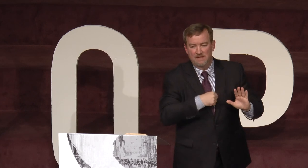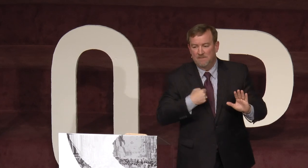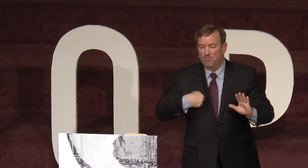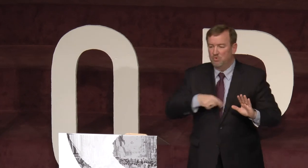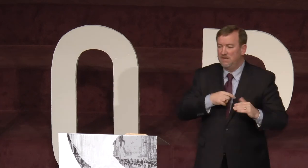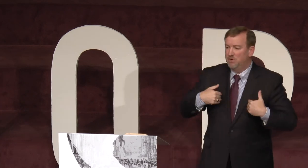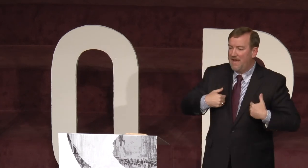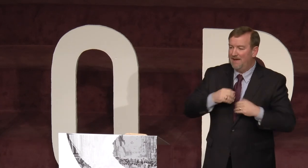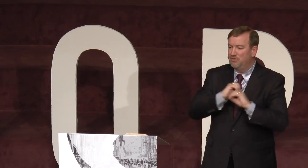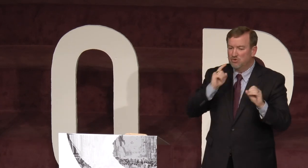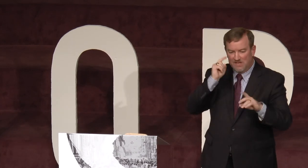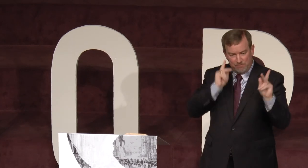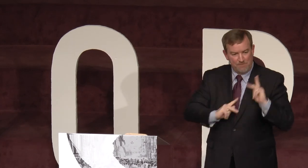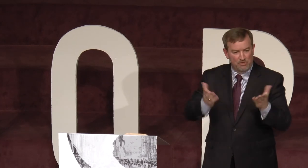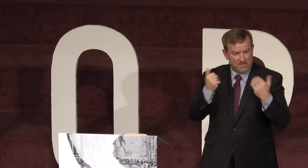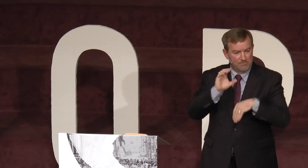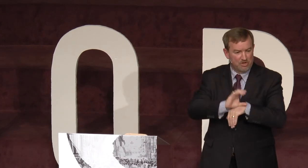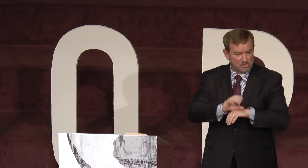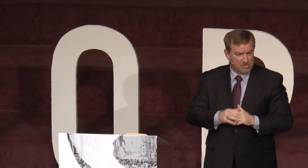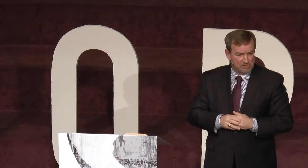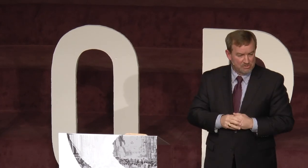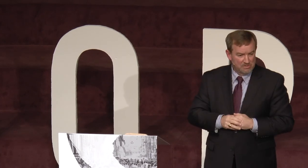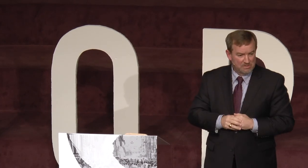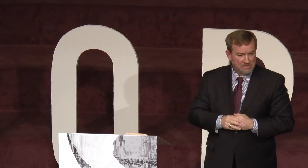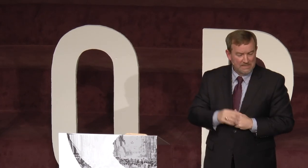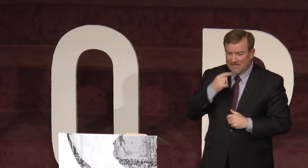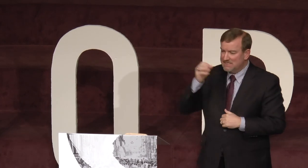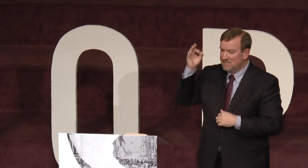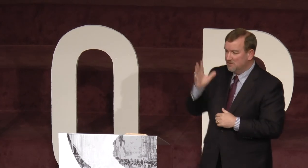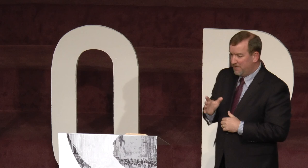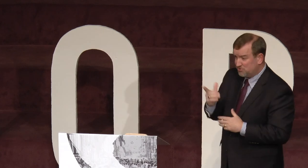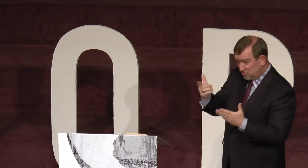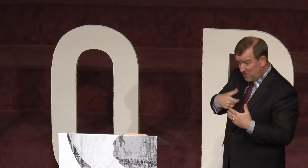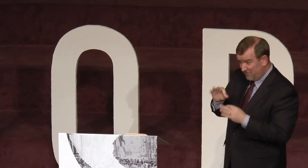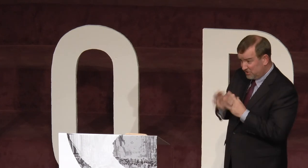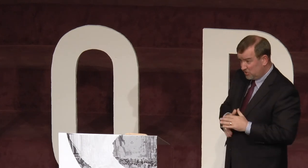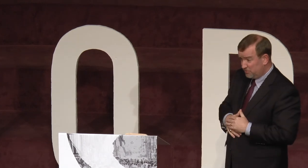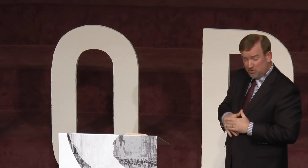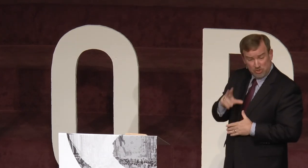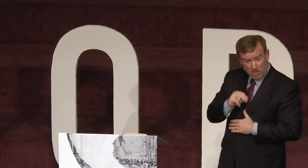well, we have no deaf people that come to our church. And I said to the pastor, do you have an interpreter? No.